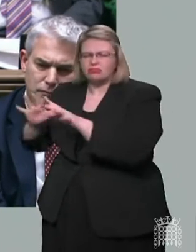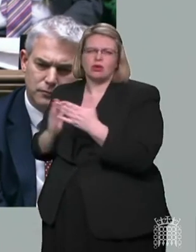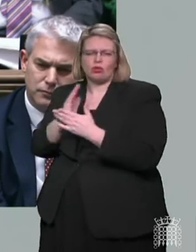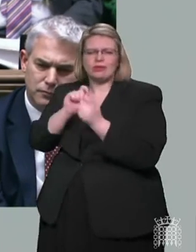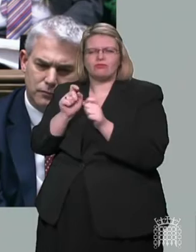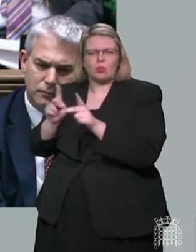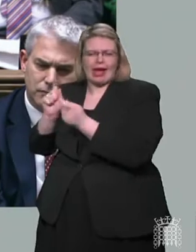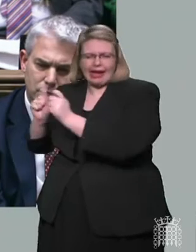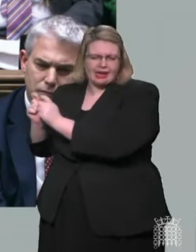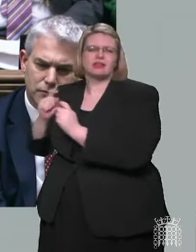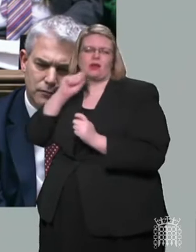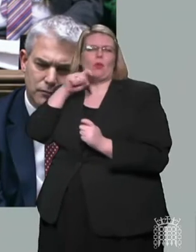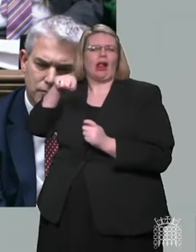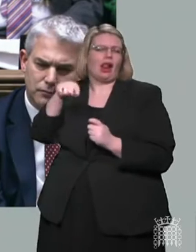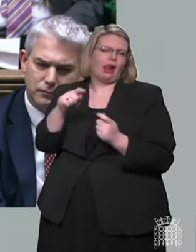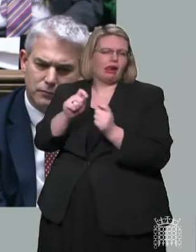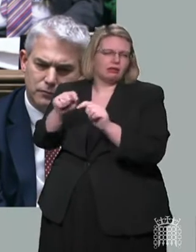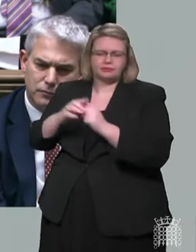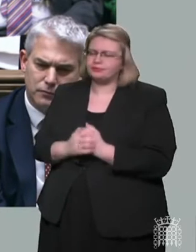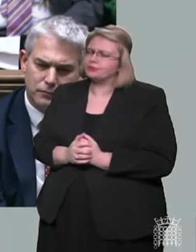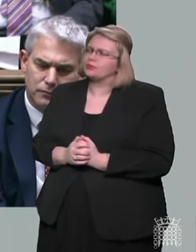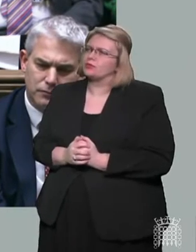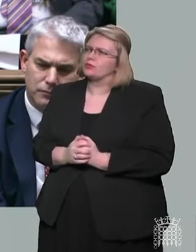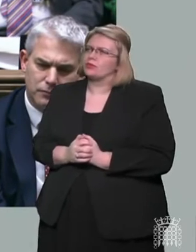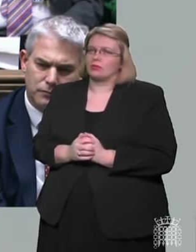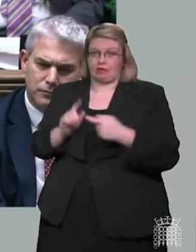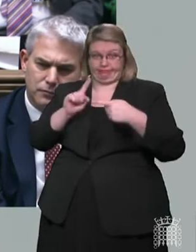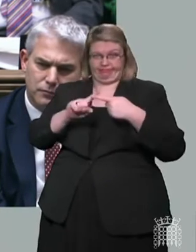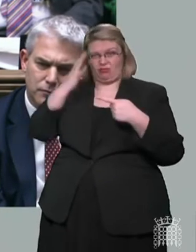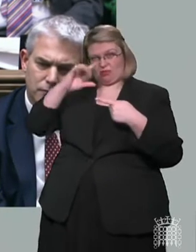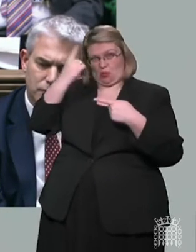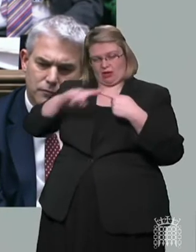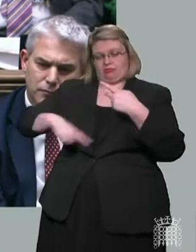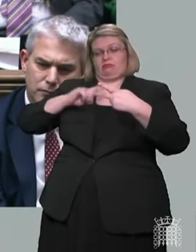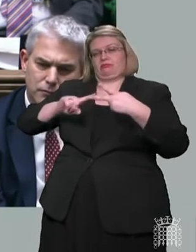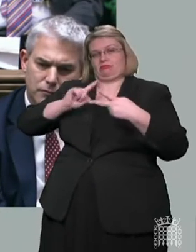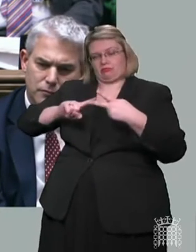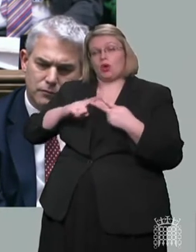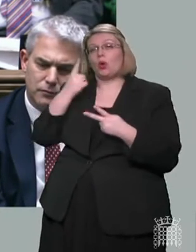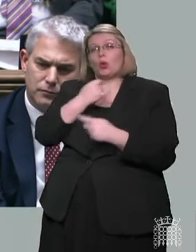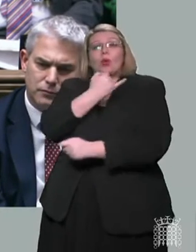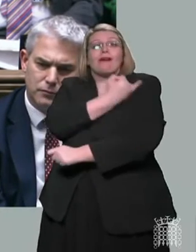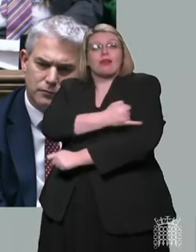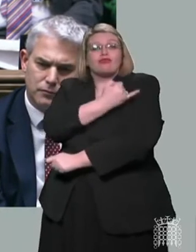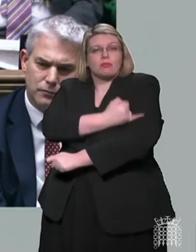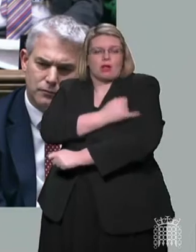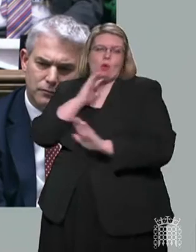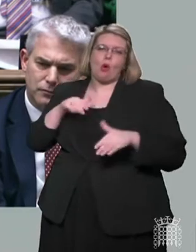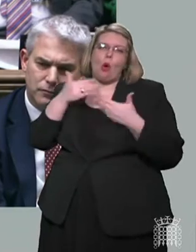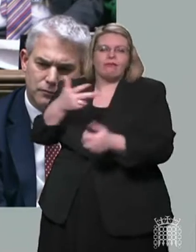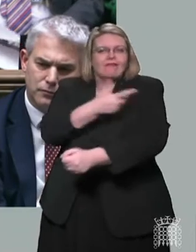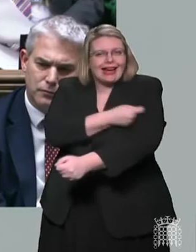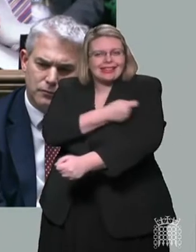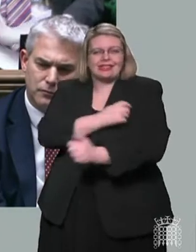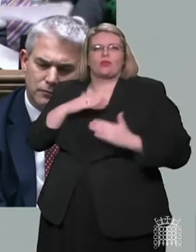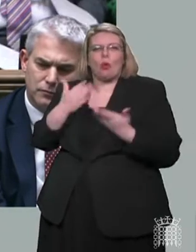other means. Second, we will continue to protect the most vulnerable with targeted vaccines and treatments.